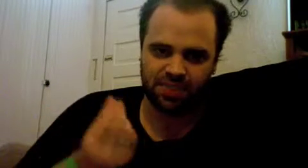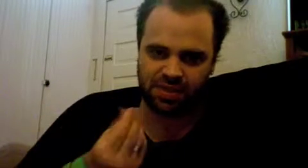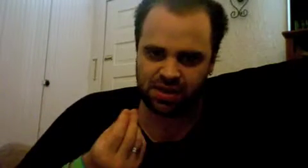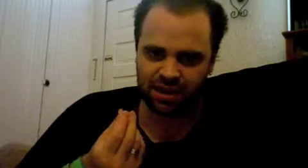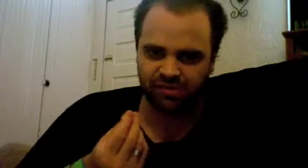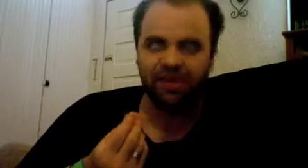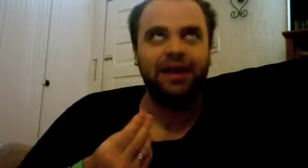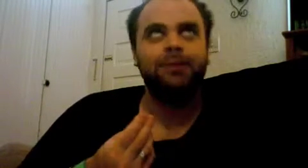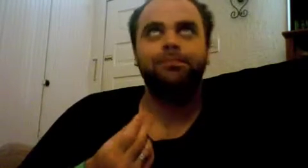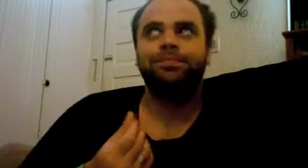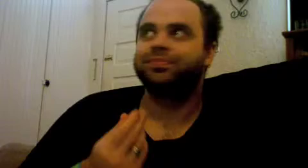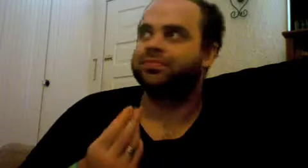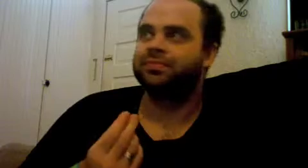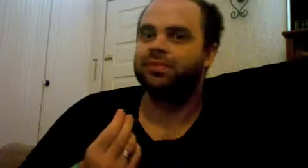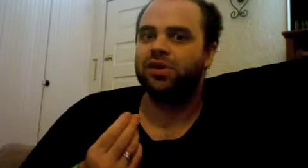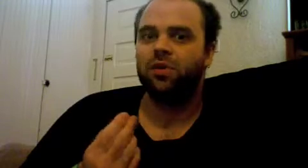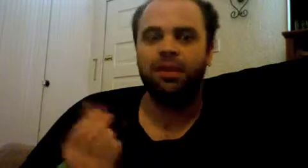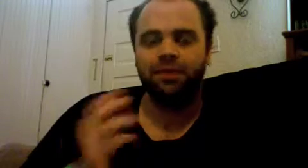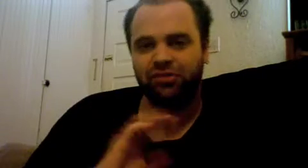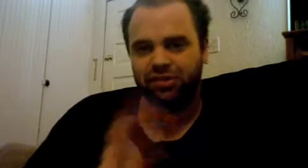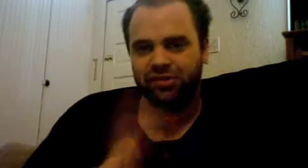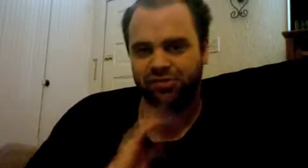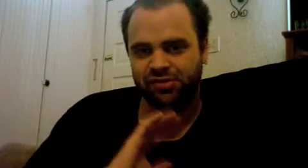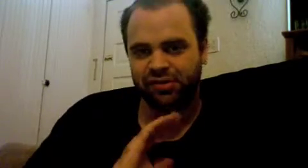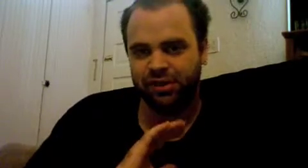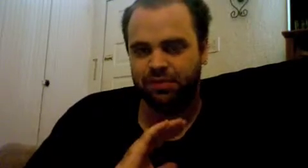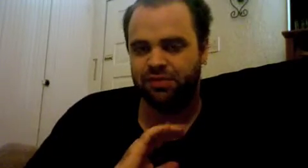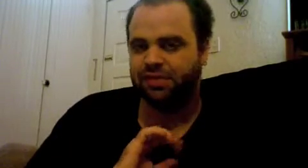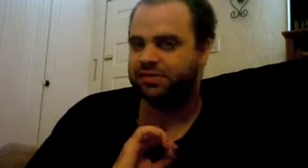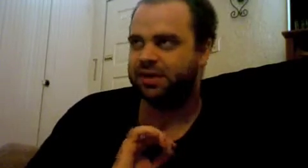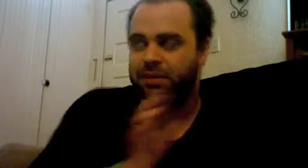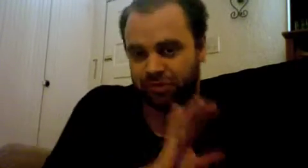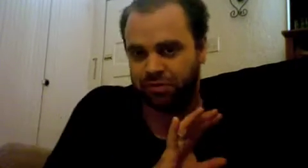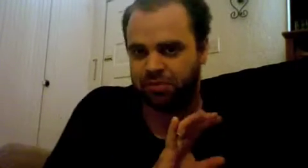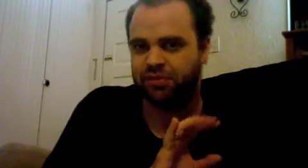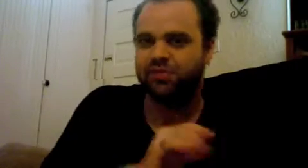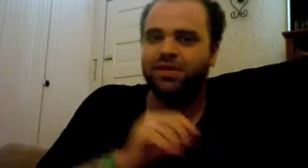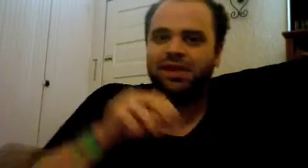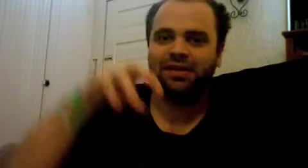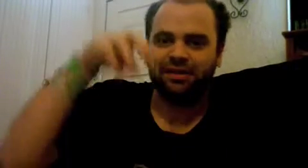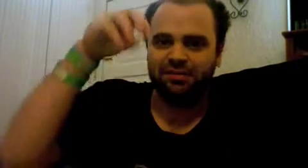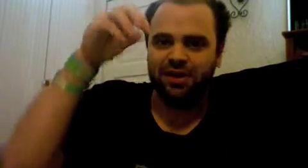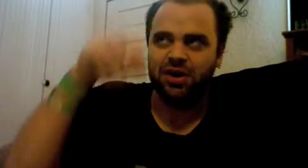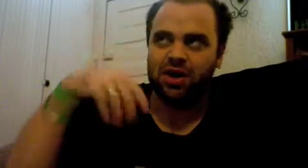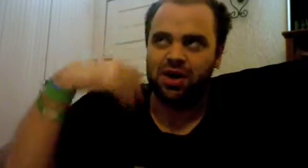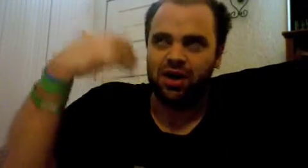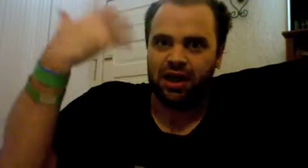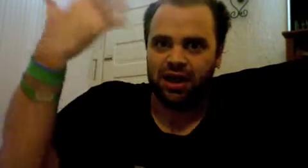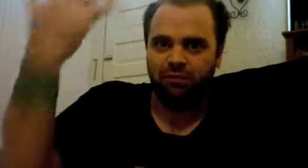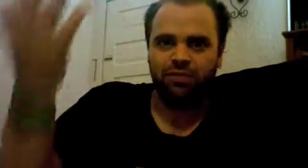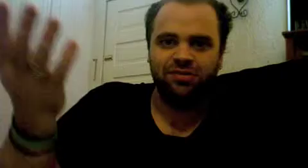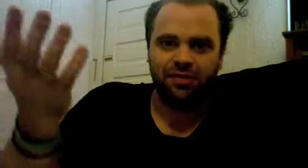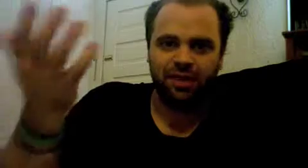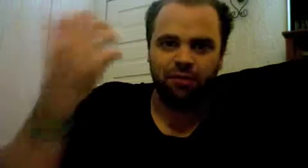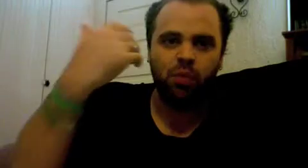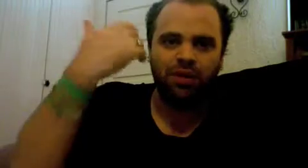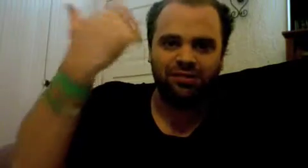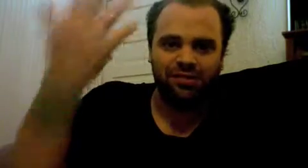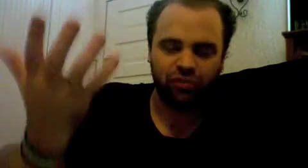it's like he mentioned in a previous I mentioned in a previous video the idea if we see if we want to see a